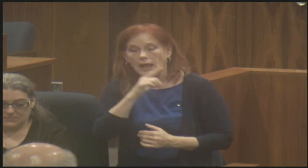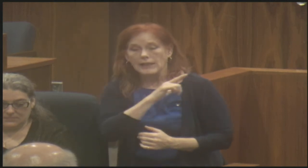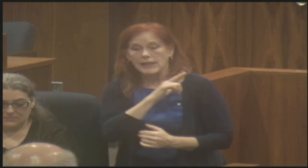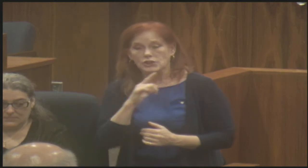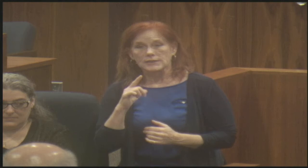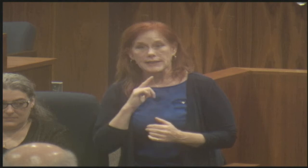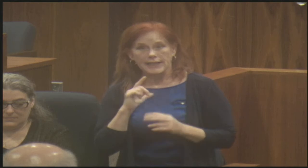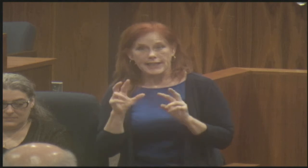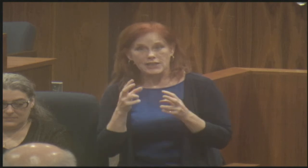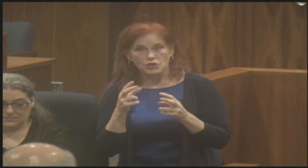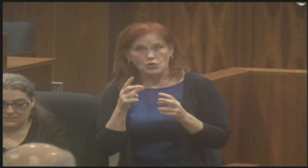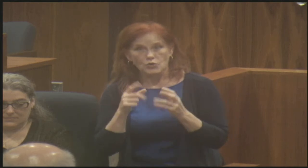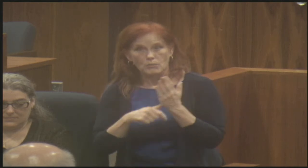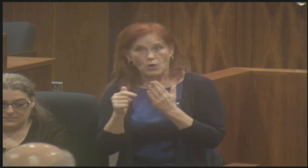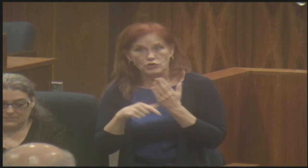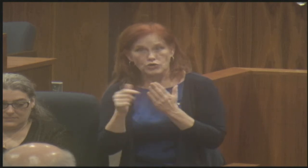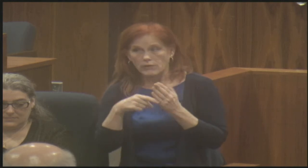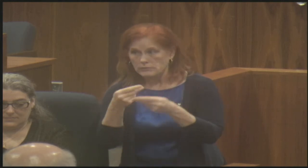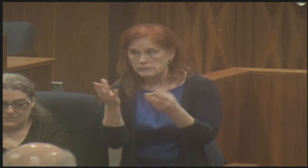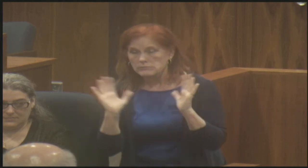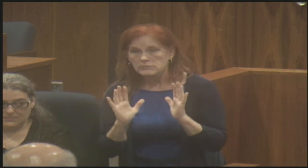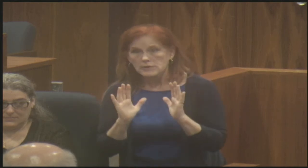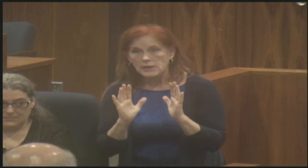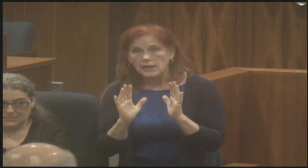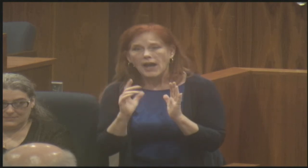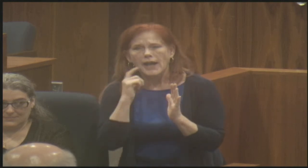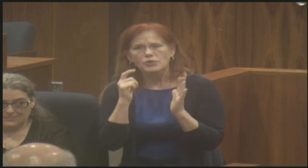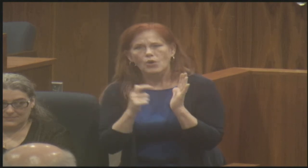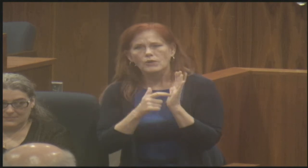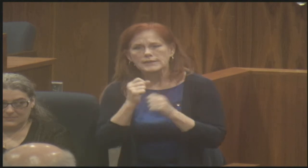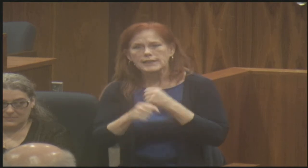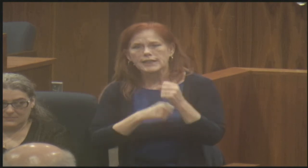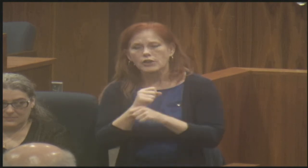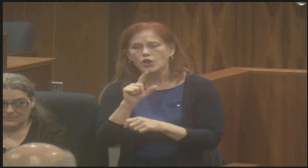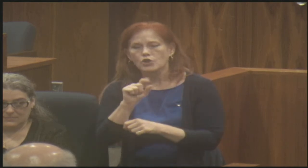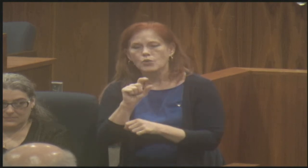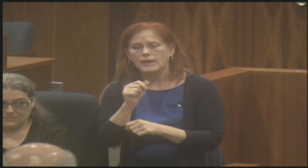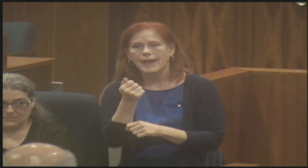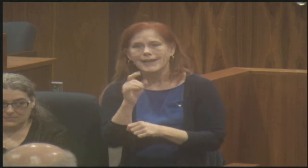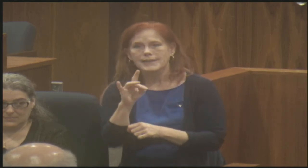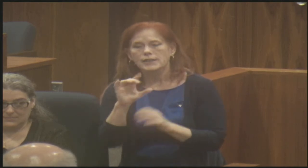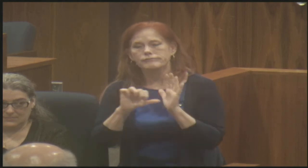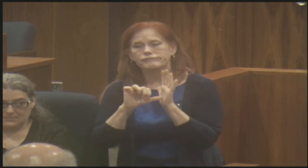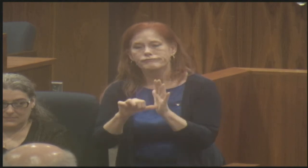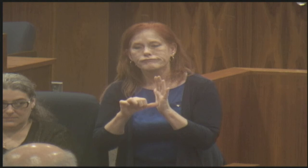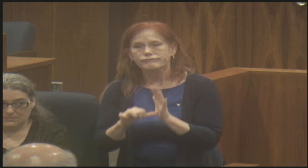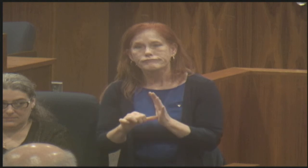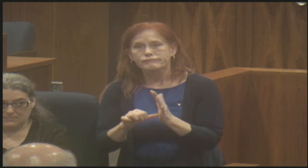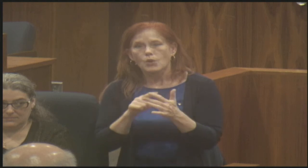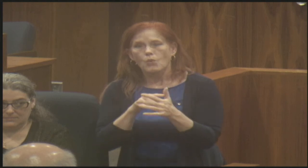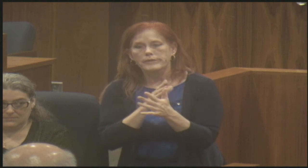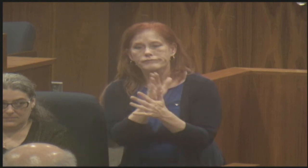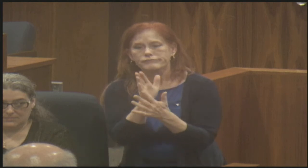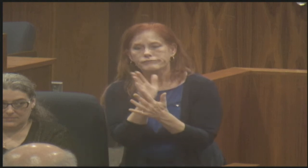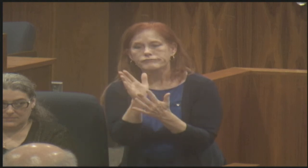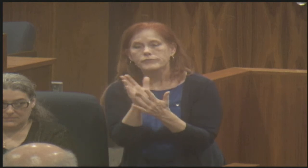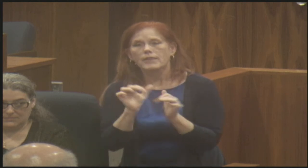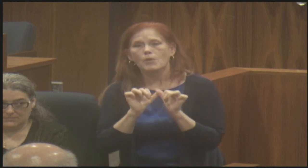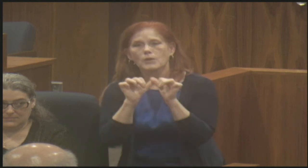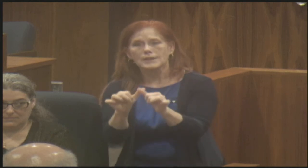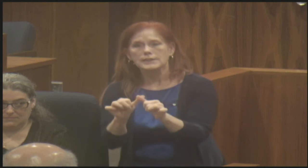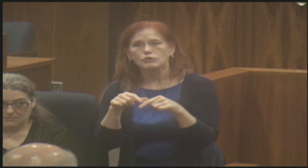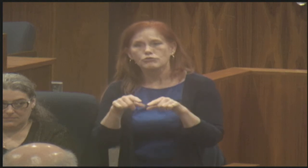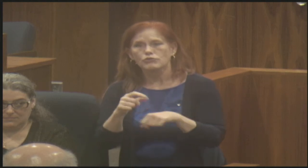issues handout that you've shared with us, it says 2018 and you highlighted a couple of areas that will also carry over into